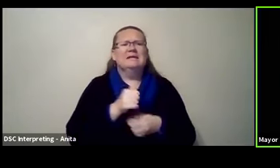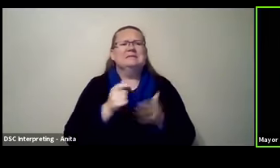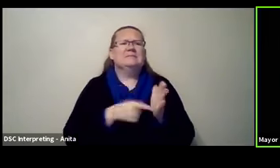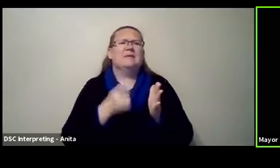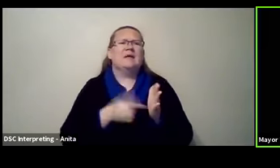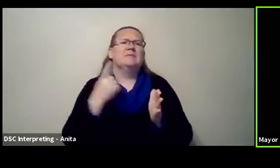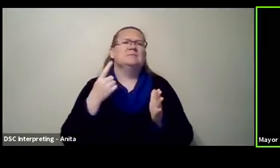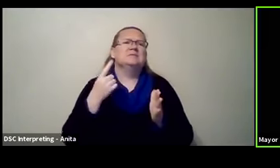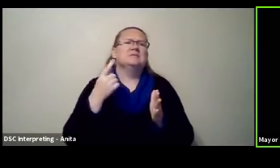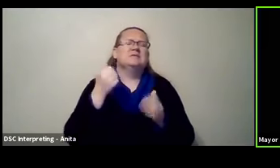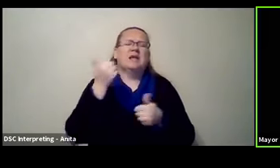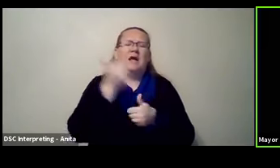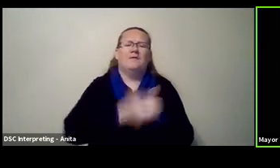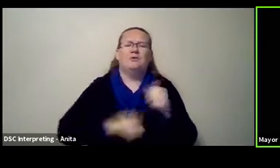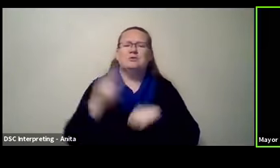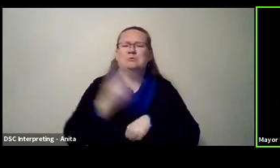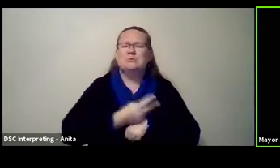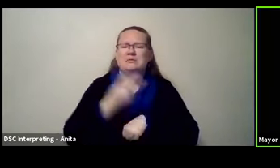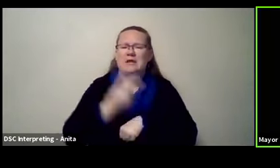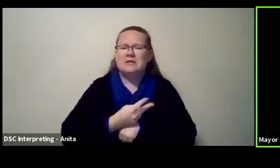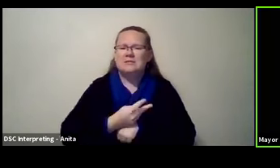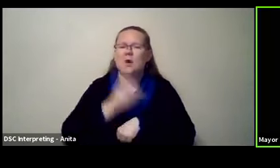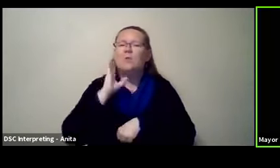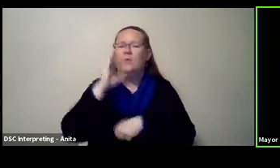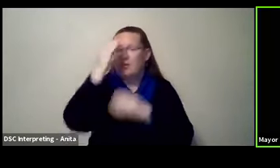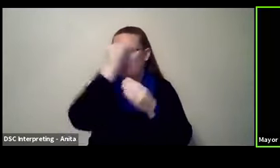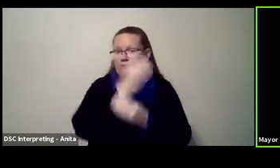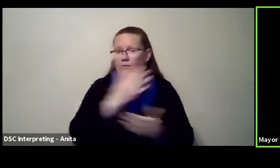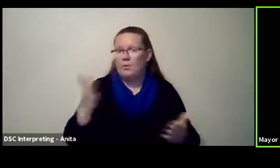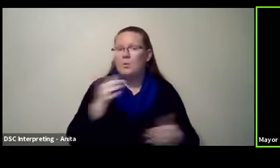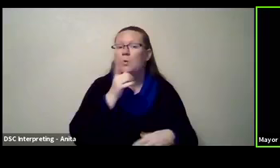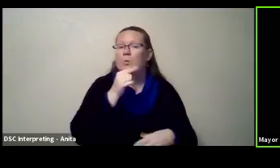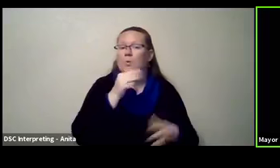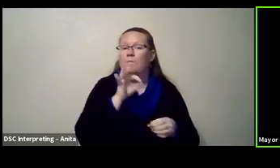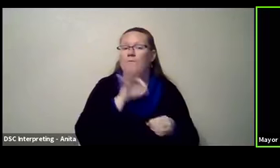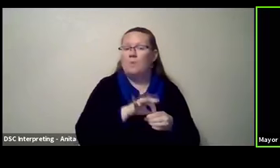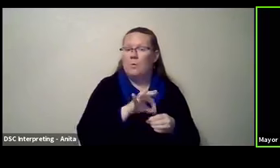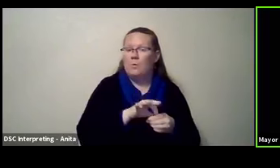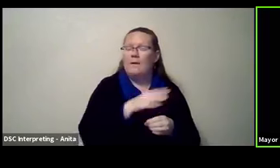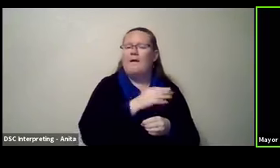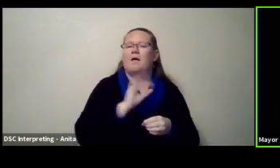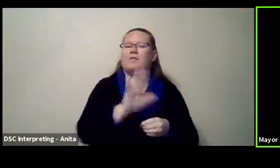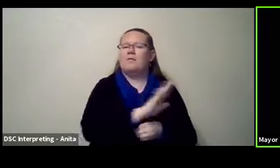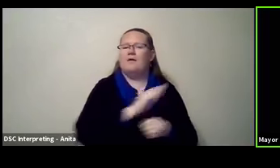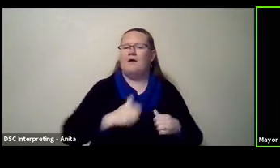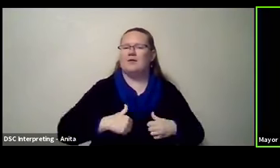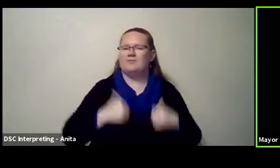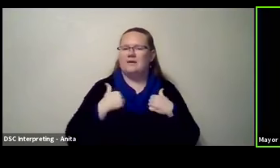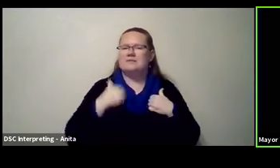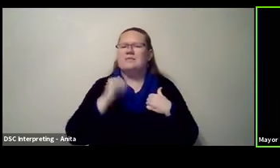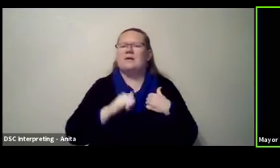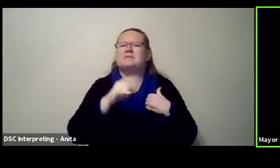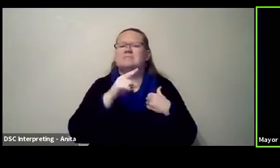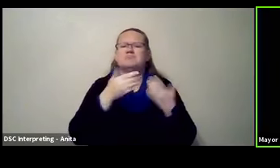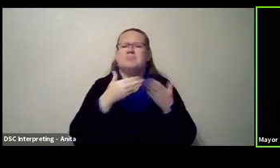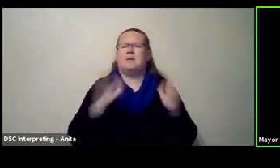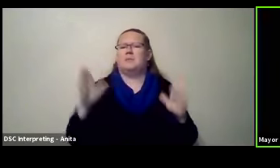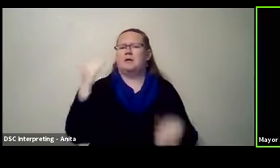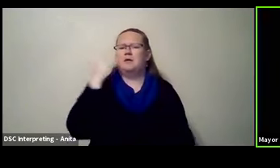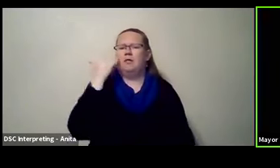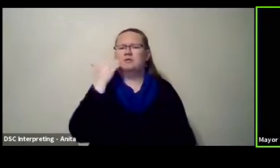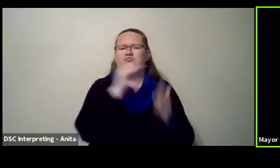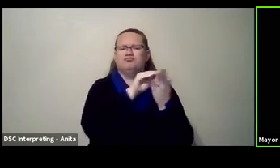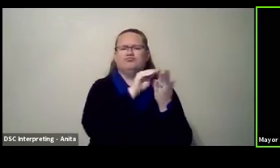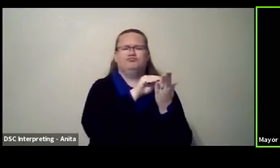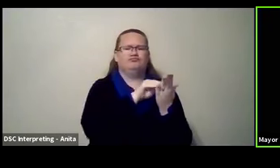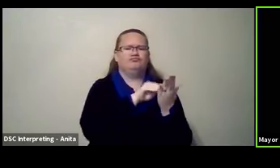other day releases a list of the names of people who vote and the addresses of people who vote that's public record and campaigns